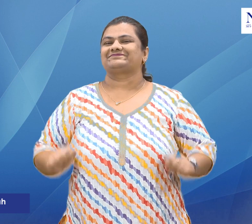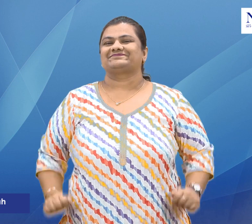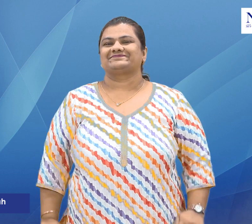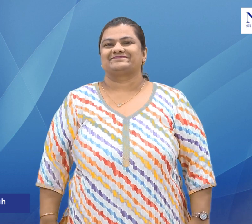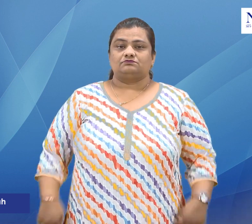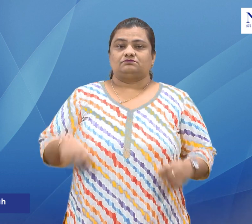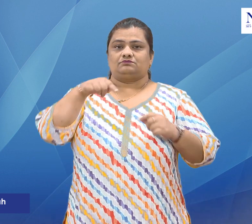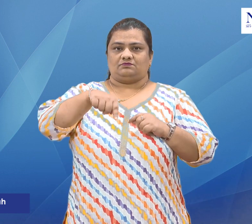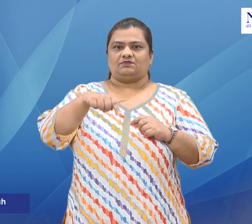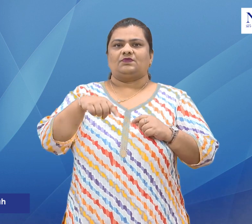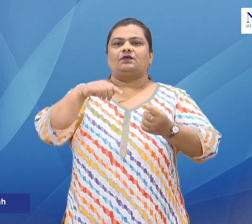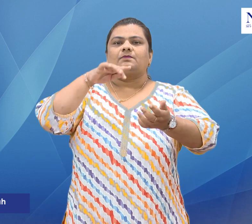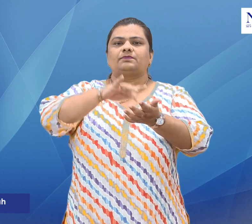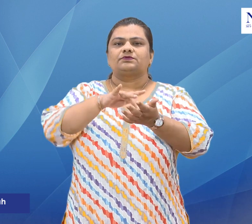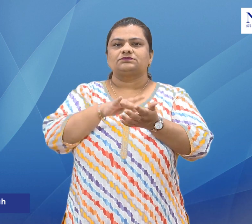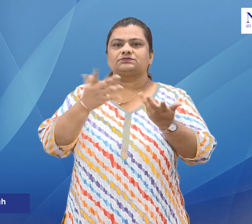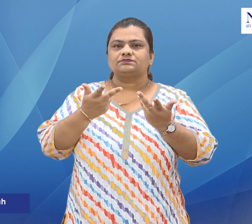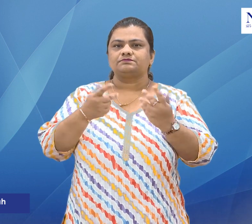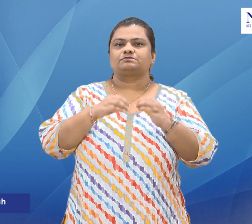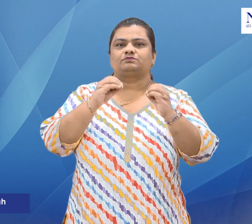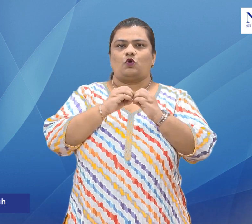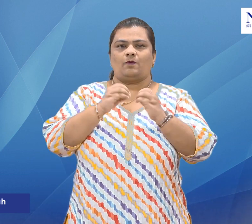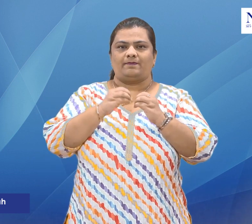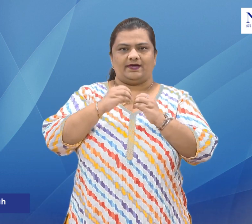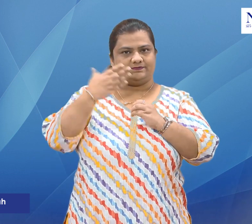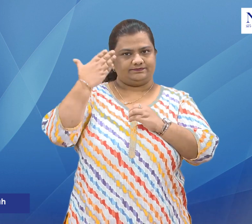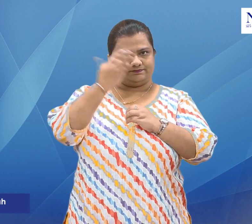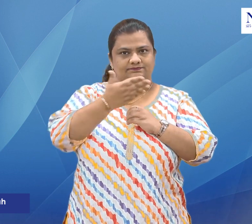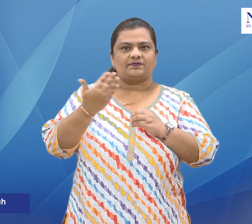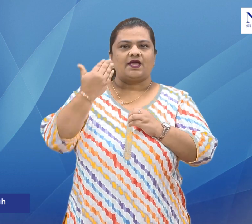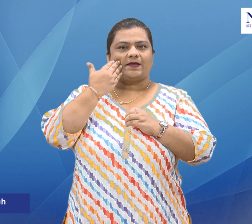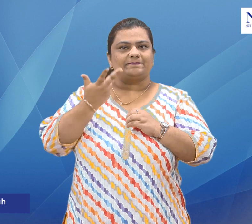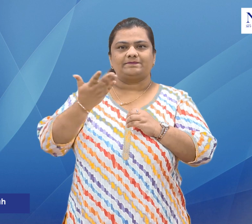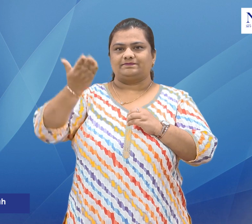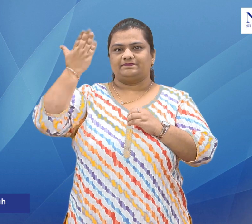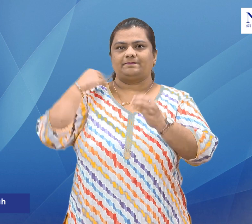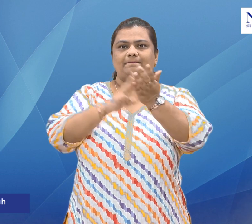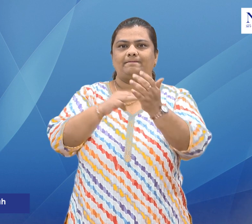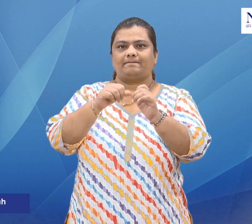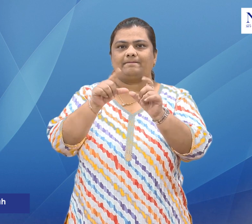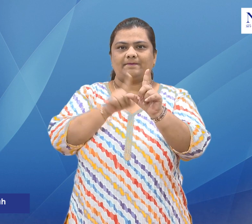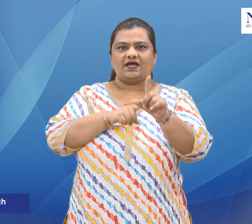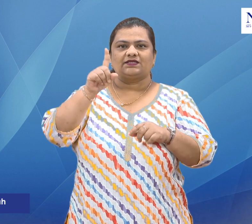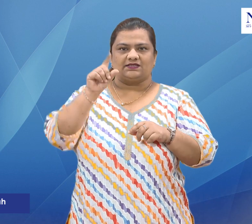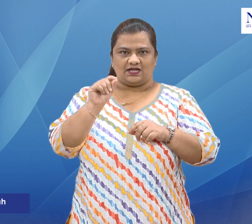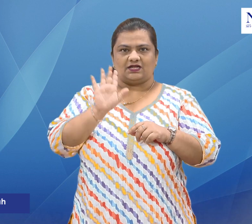Special News Indian classical musician and renowned Sandhur player, Pandit Shivakumar Sharma,